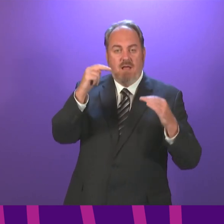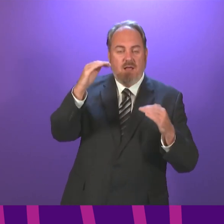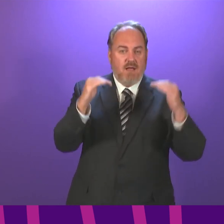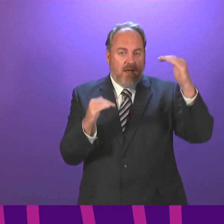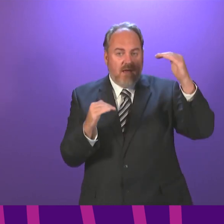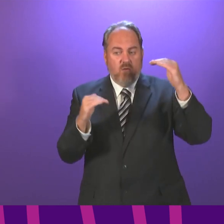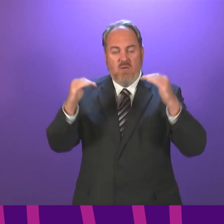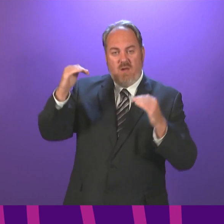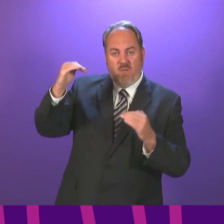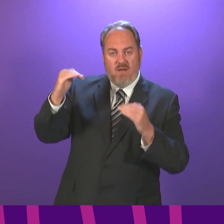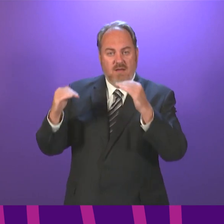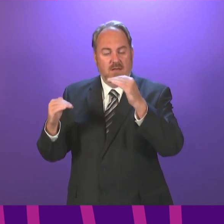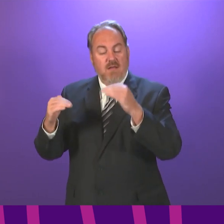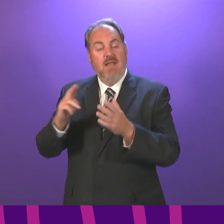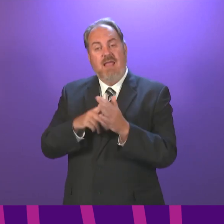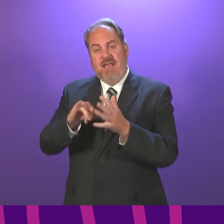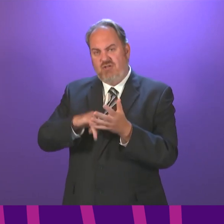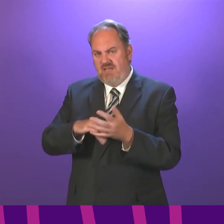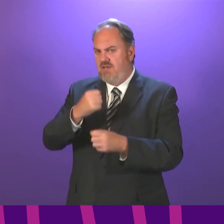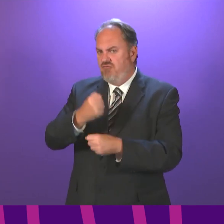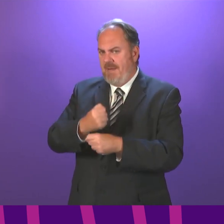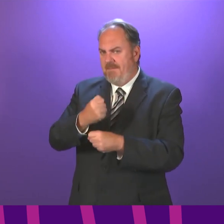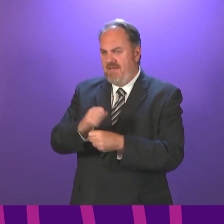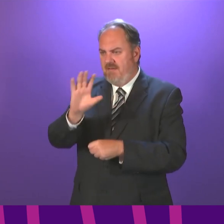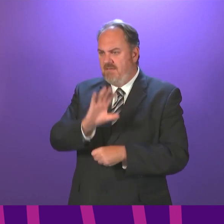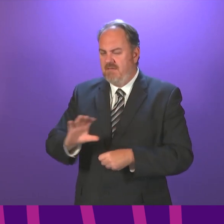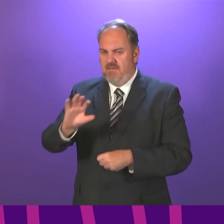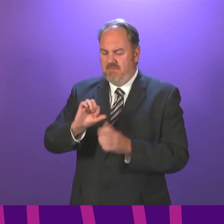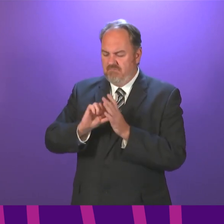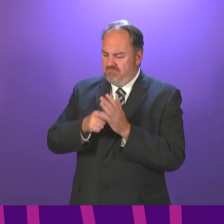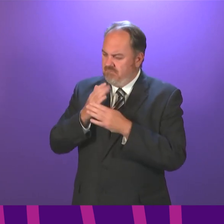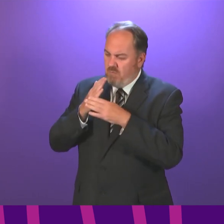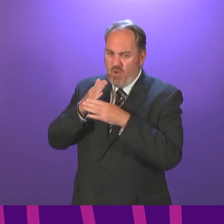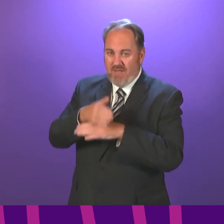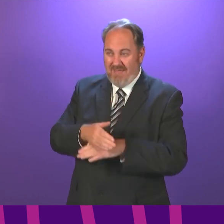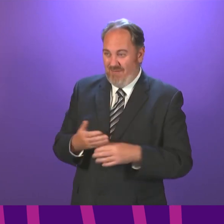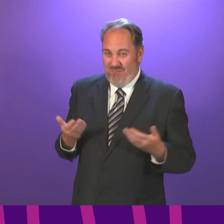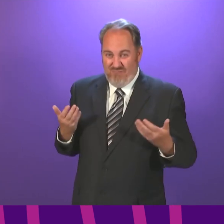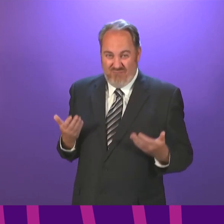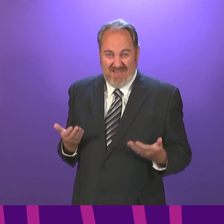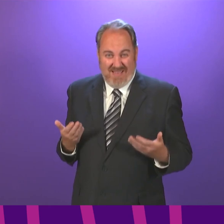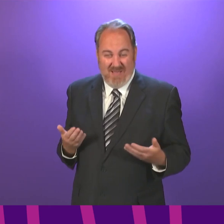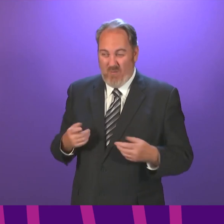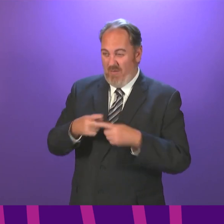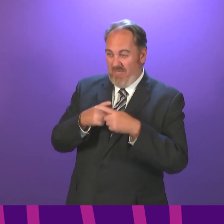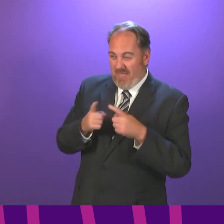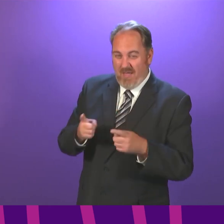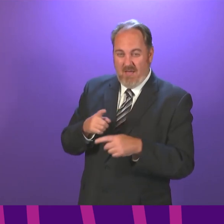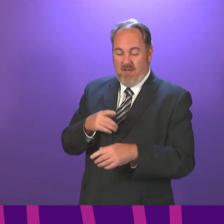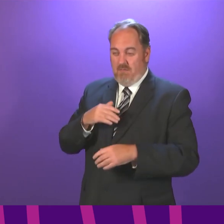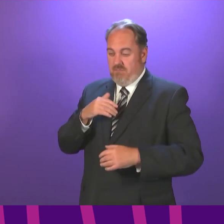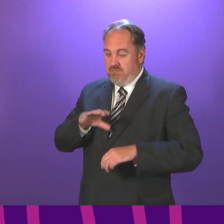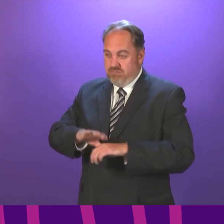including the NHS Grampian, I know is working hard here and now, probably as we speak, there are people working to try to get